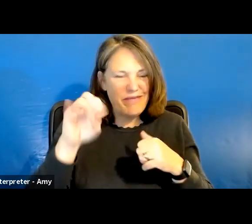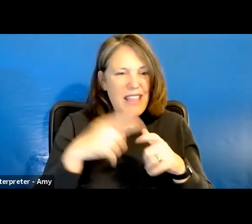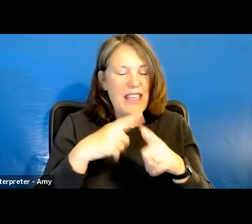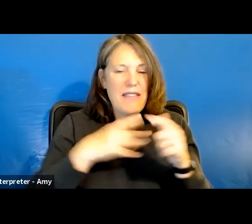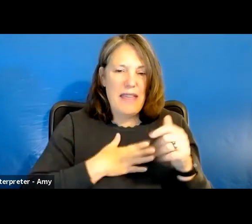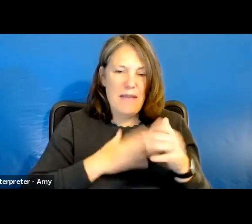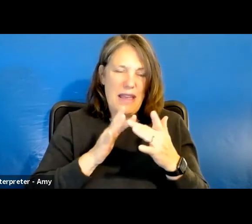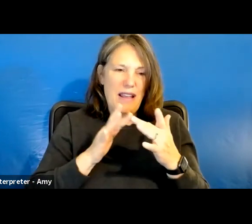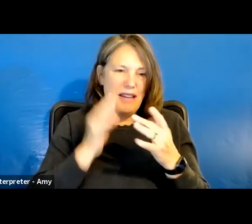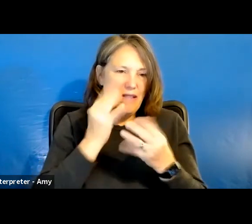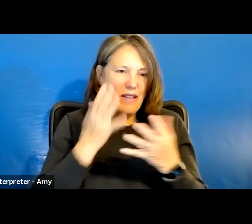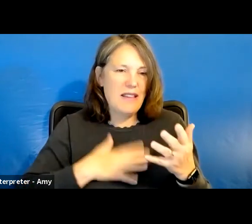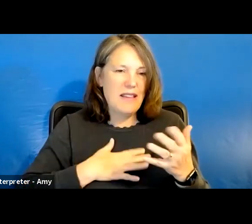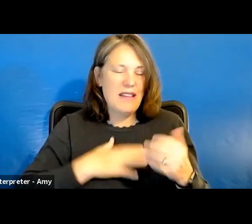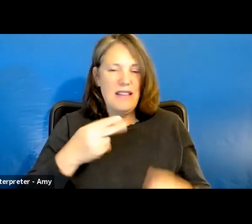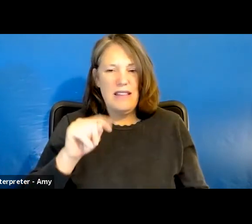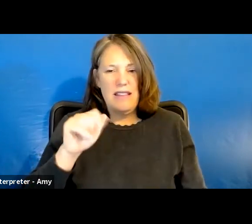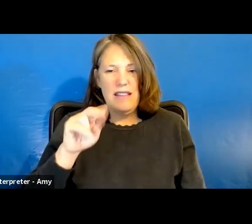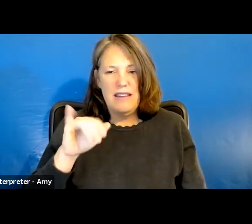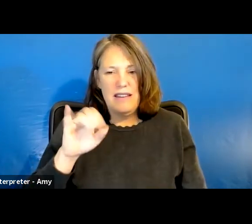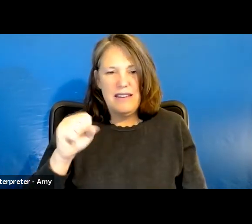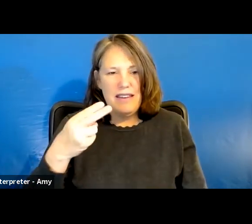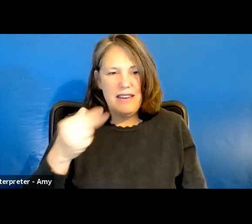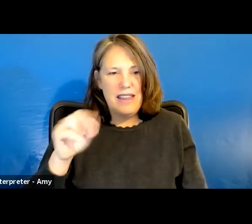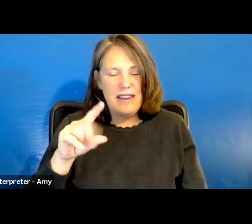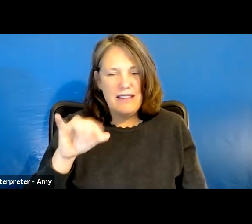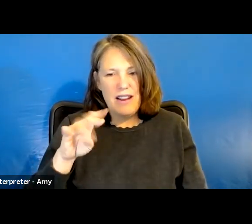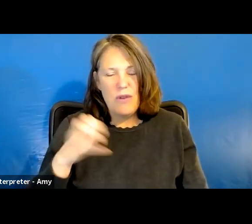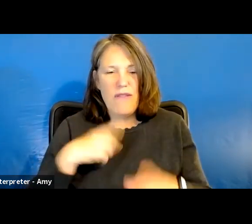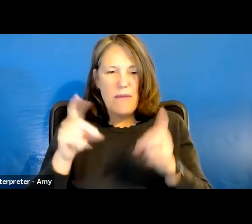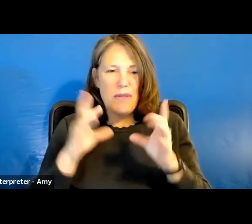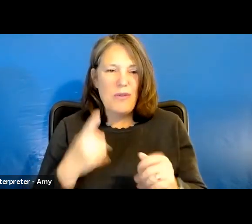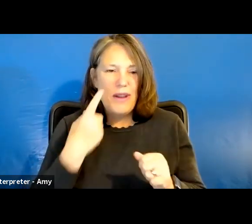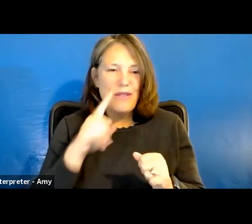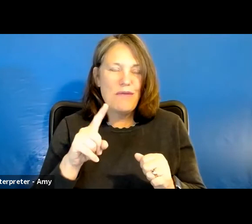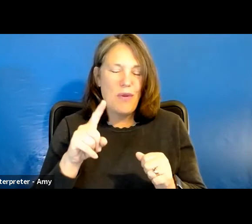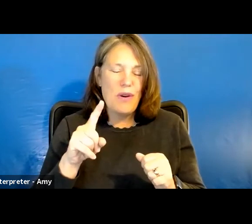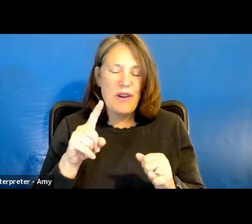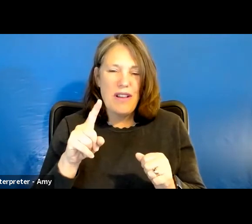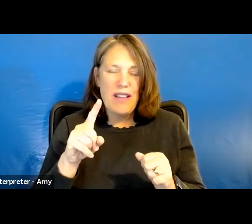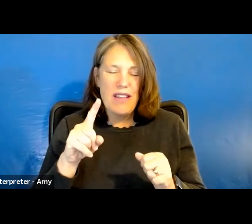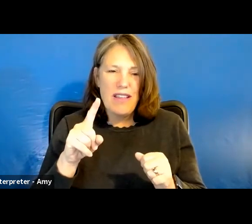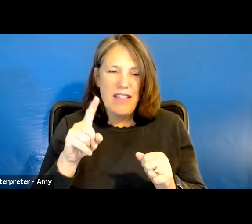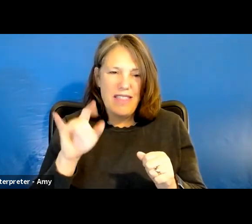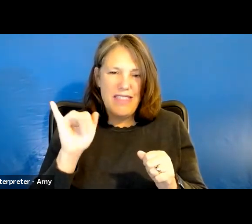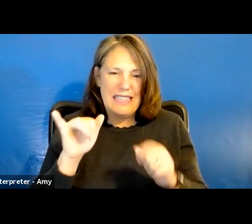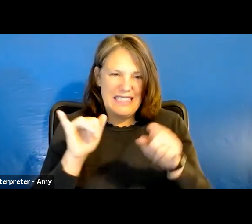again, I'm Tanis Hargrove, I'm a project director at RTC Rural, and I'd love to hear from you. My email address is tanis,